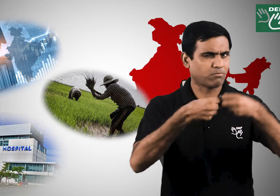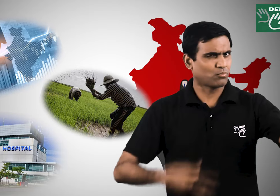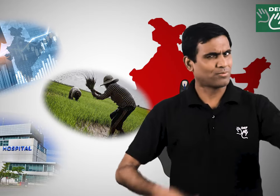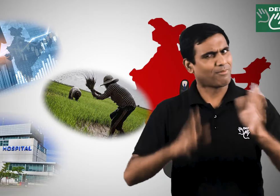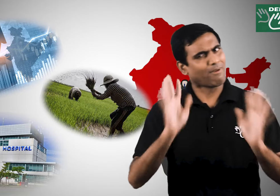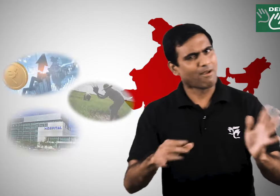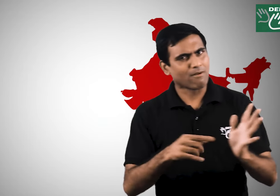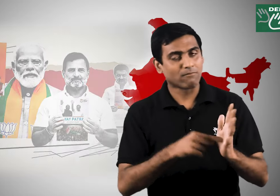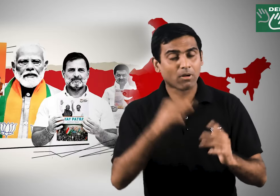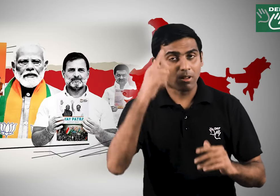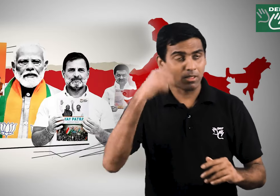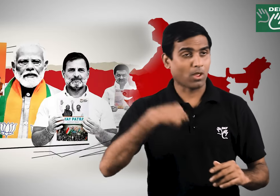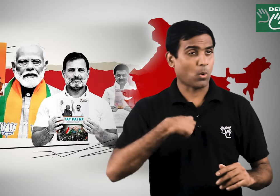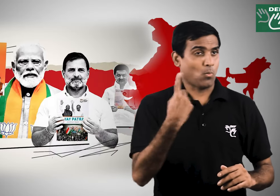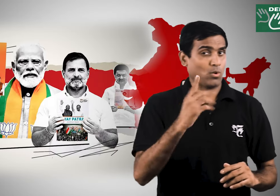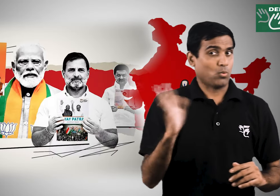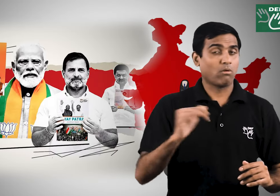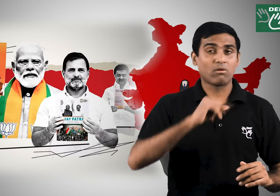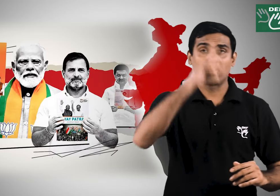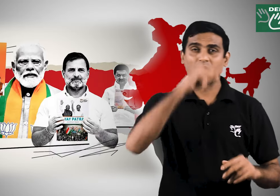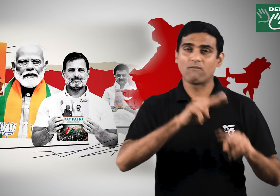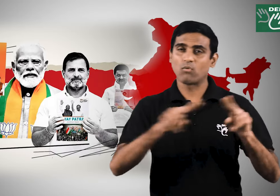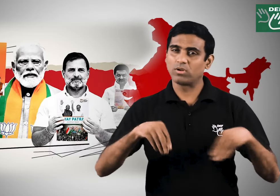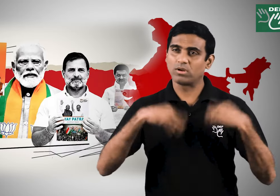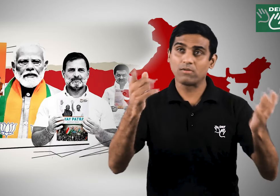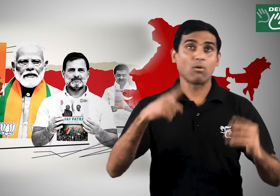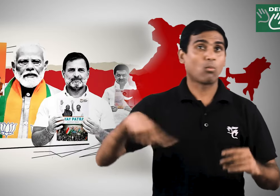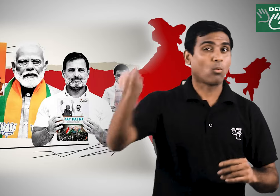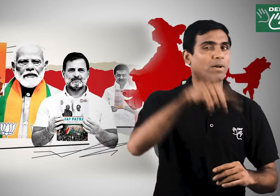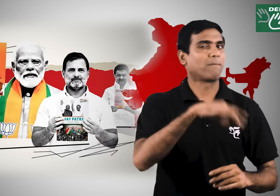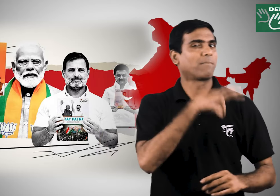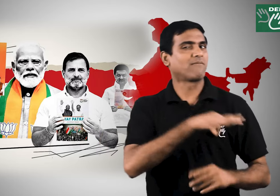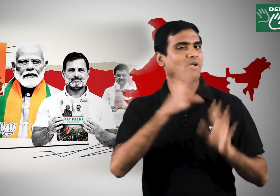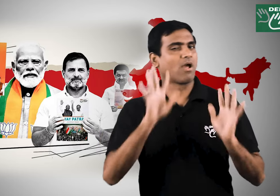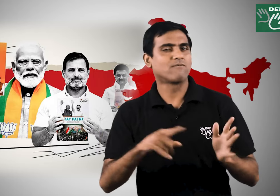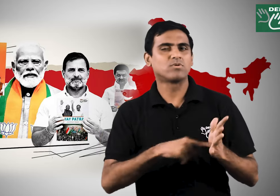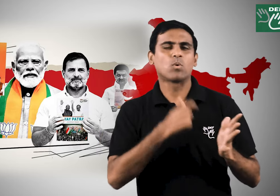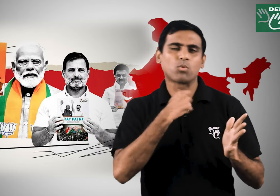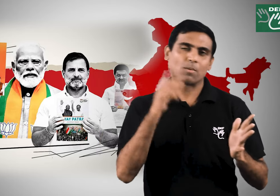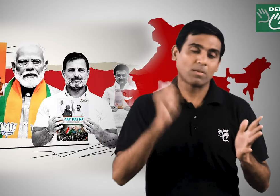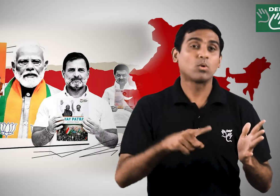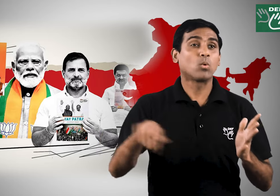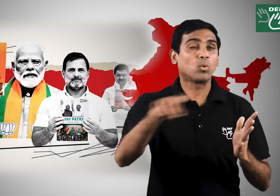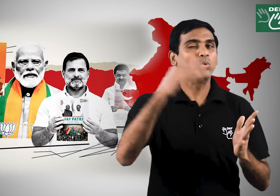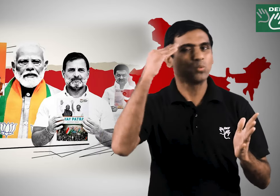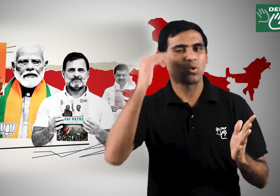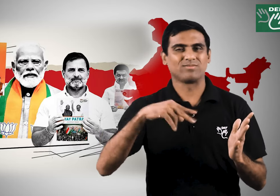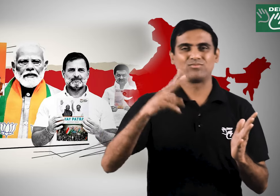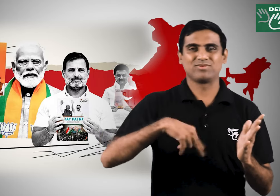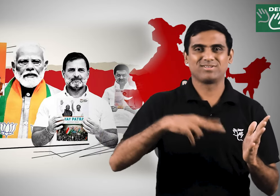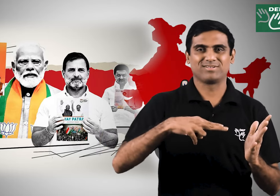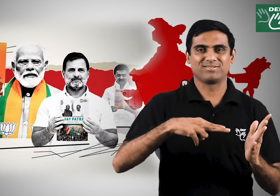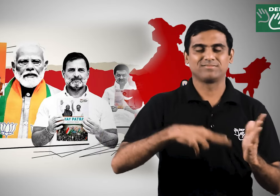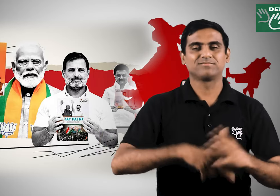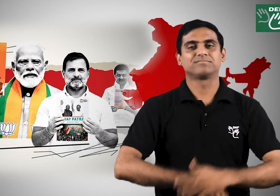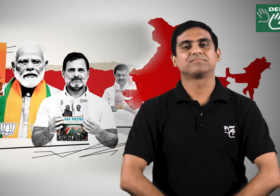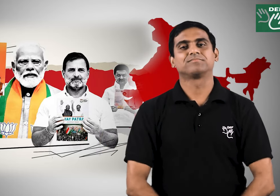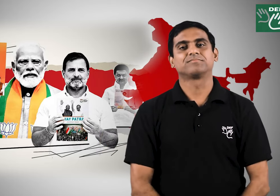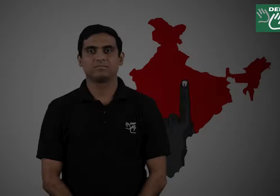facilities providing land to the farmers etc look for those whose plans will benefit not just you but the